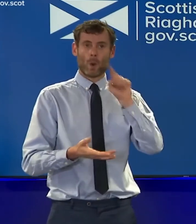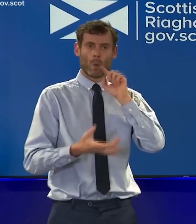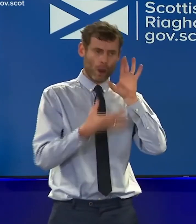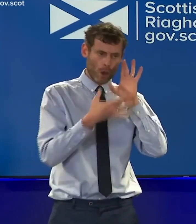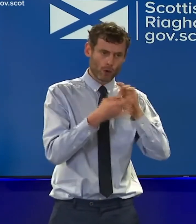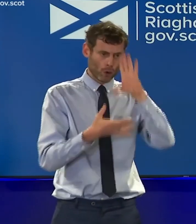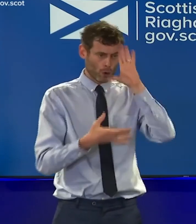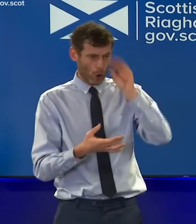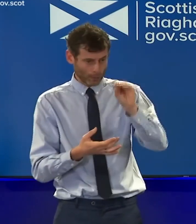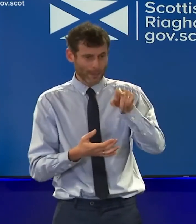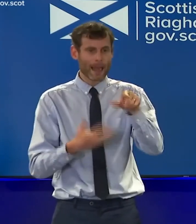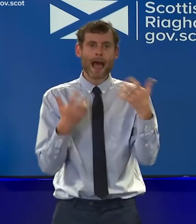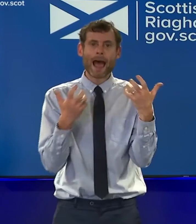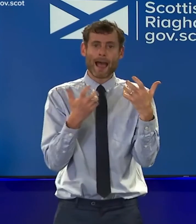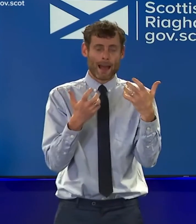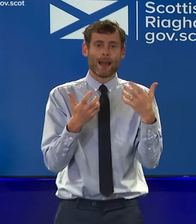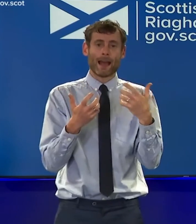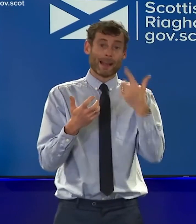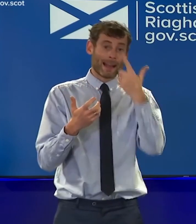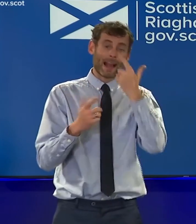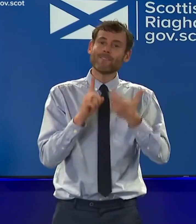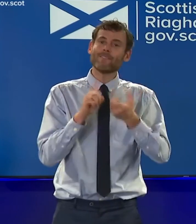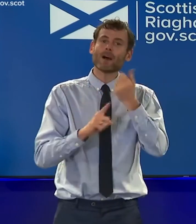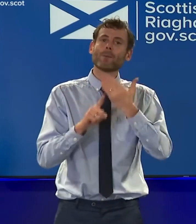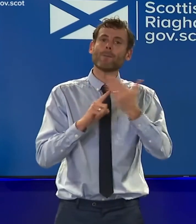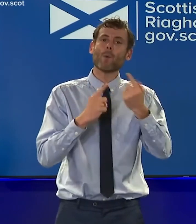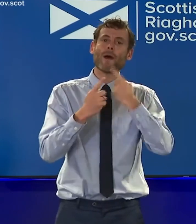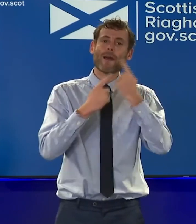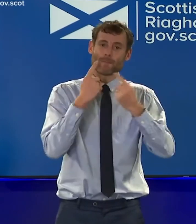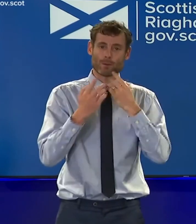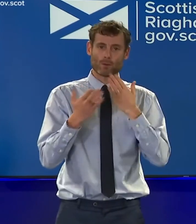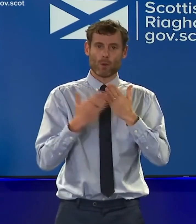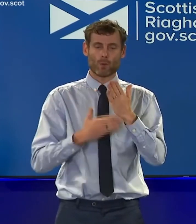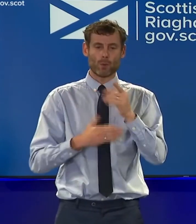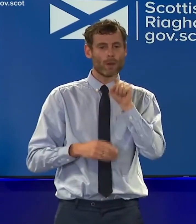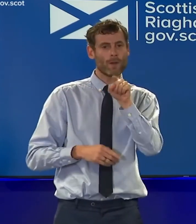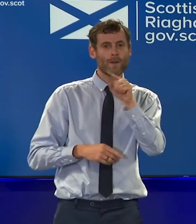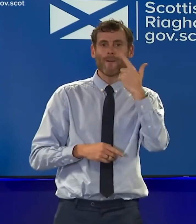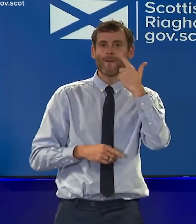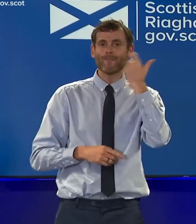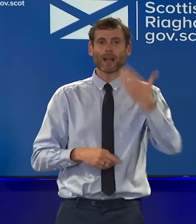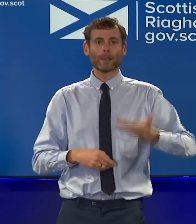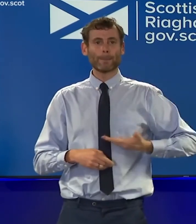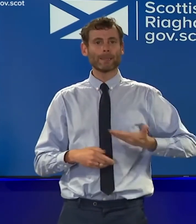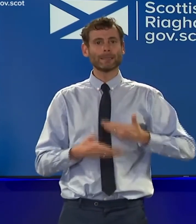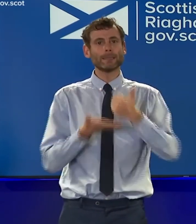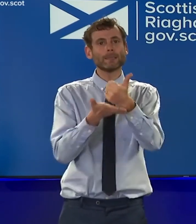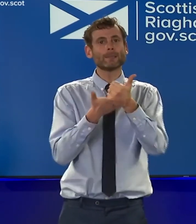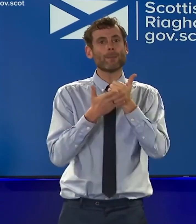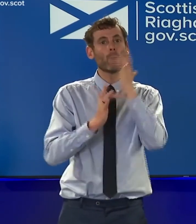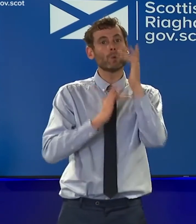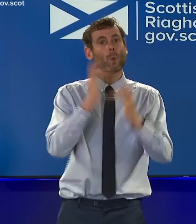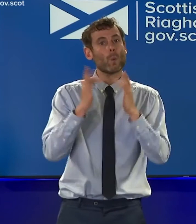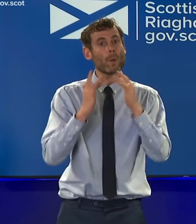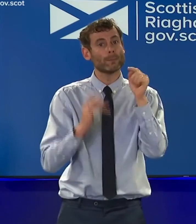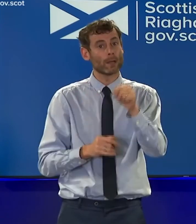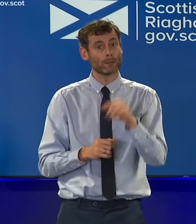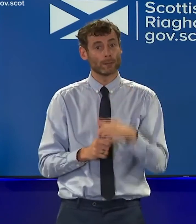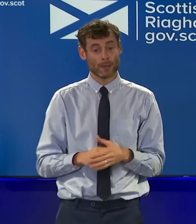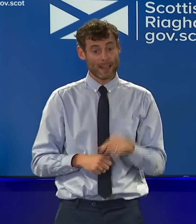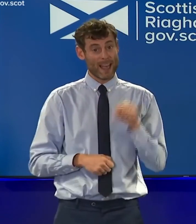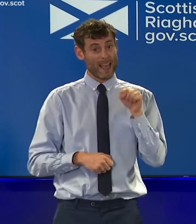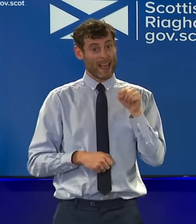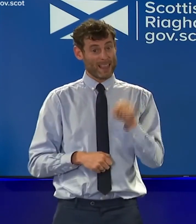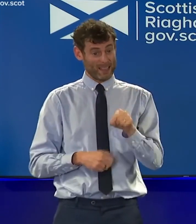funding and how it will be paid are available on the Find Business Support website. The support we are providing is significant,